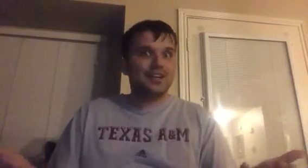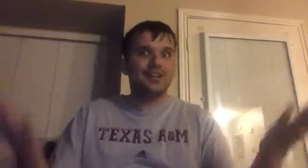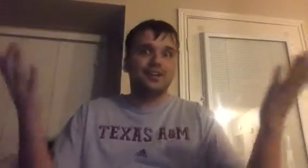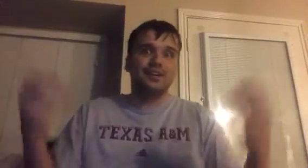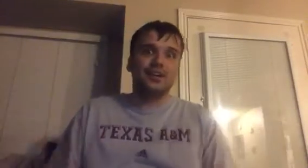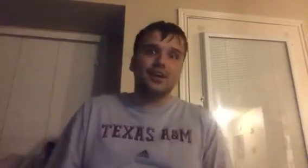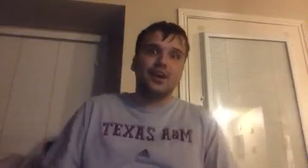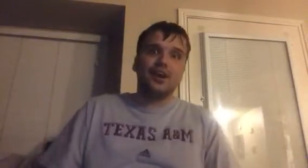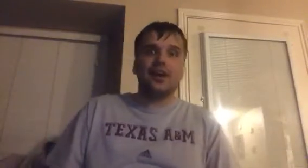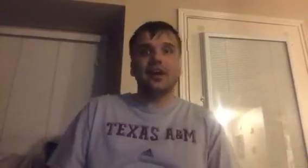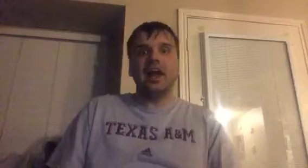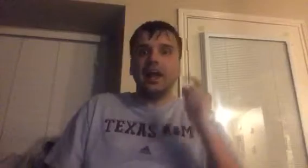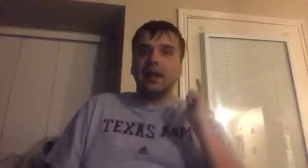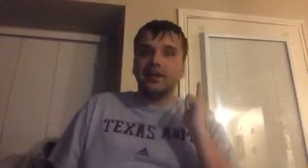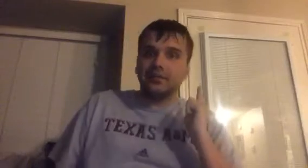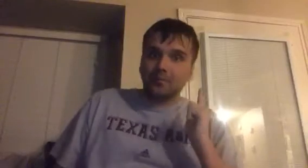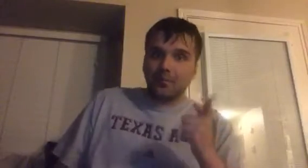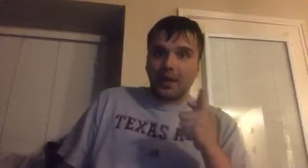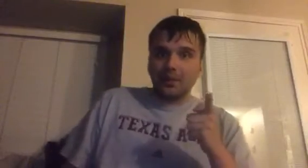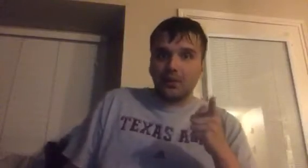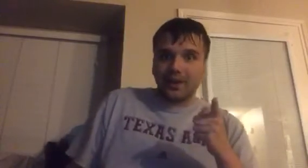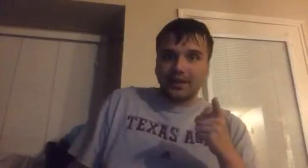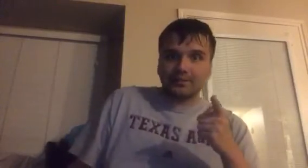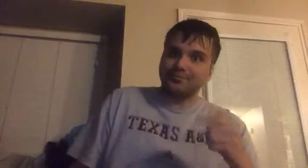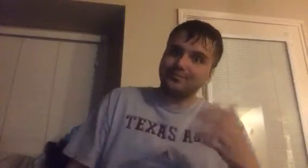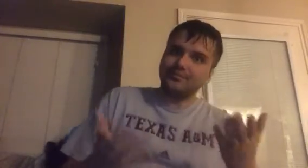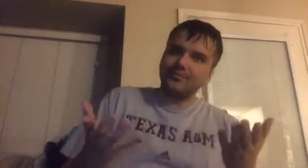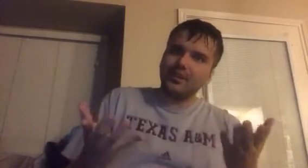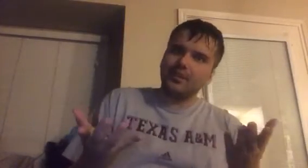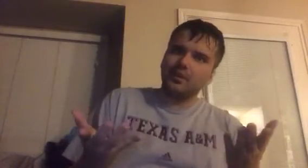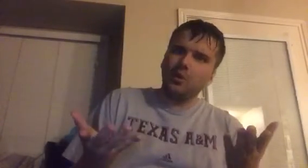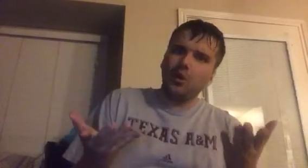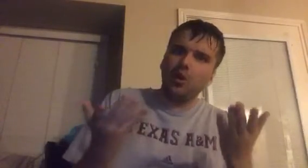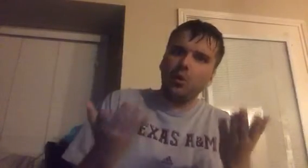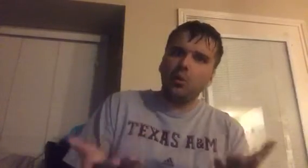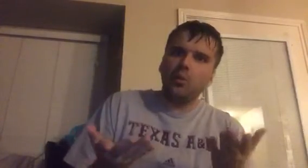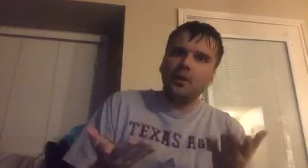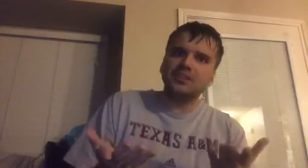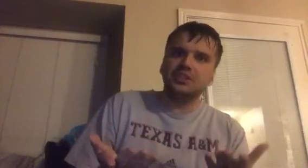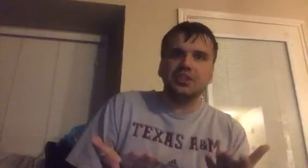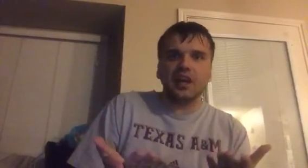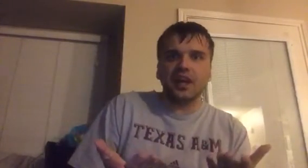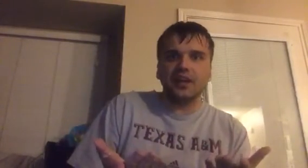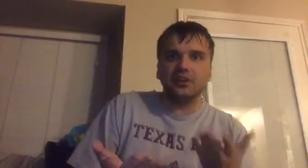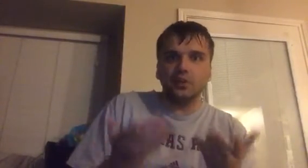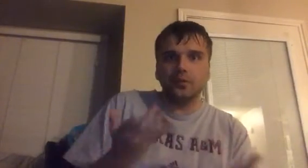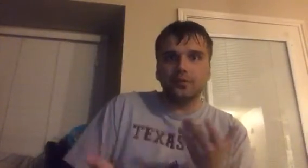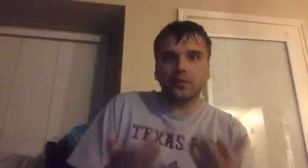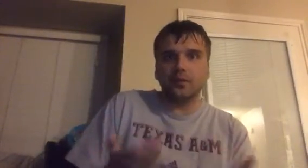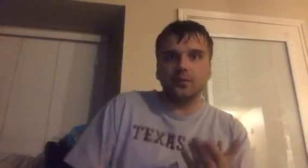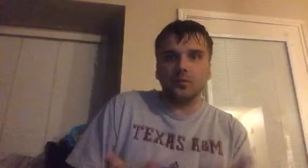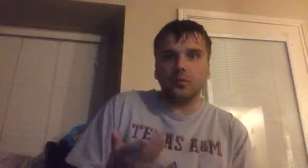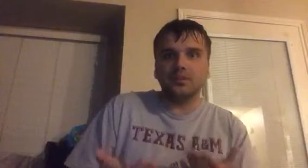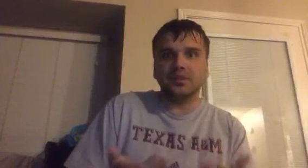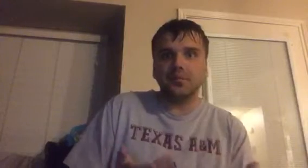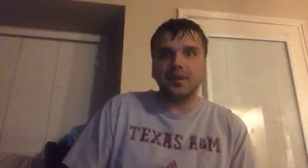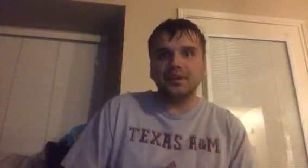all right by the way what should I do for some of my